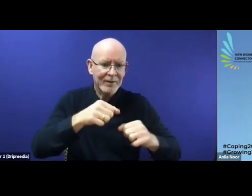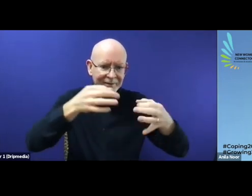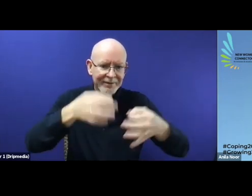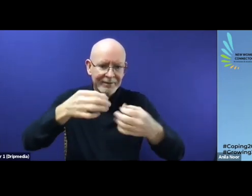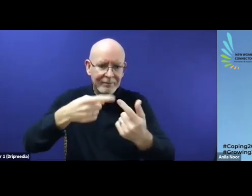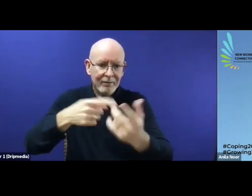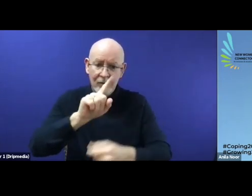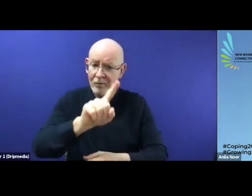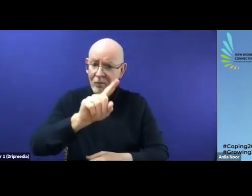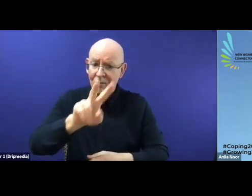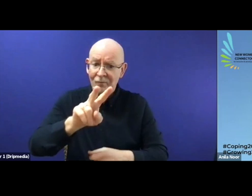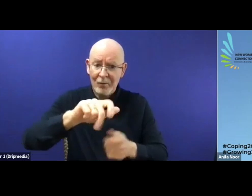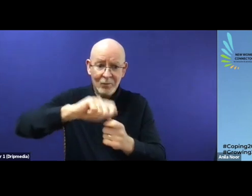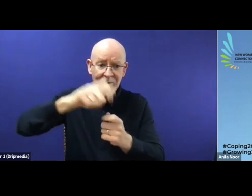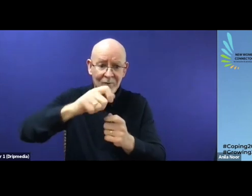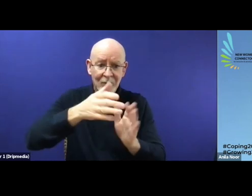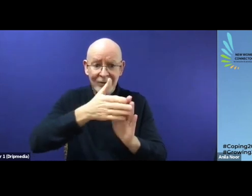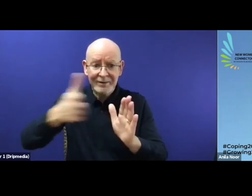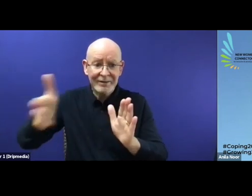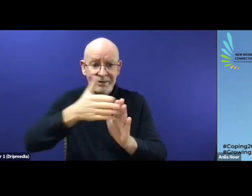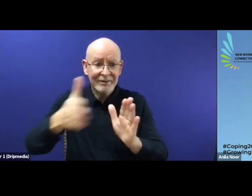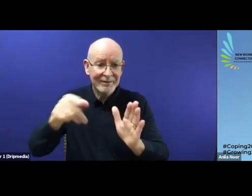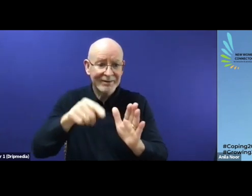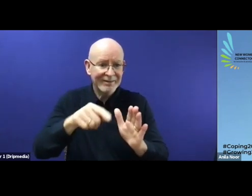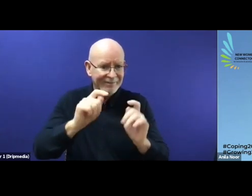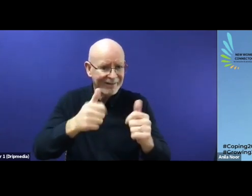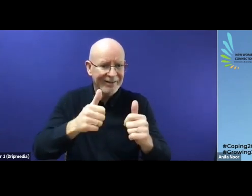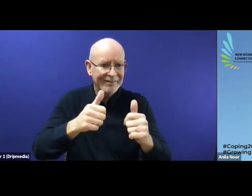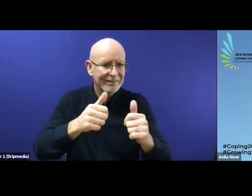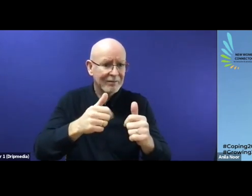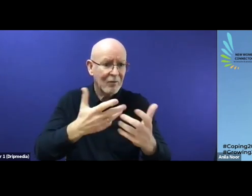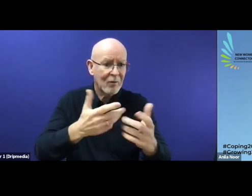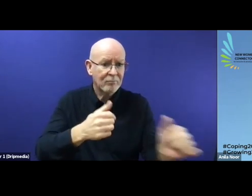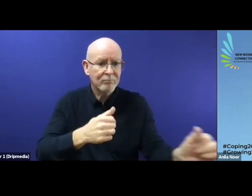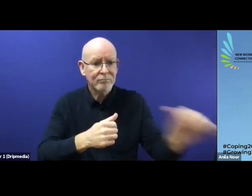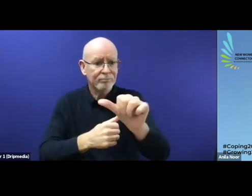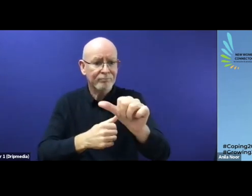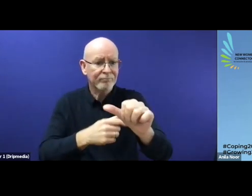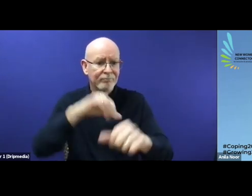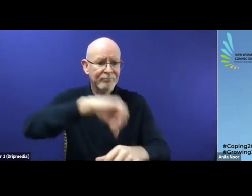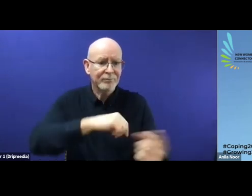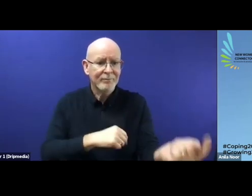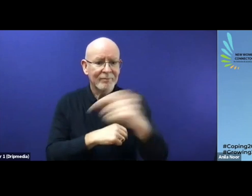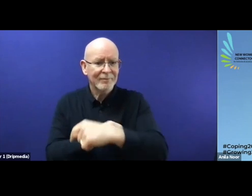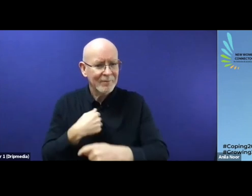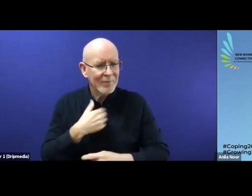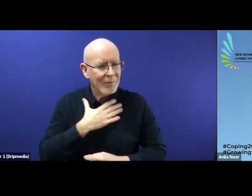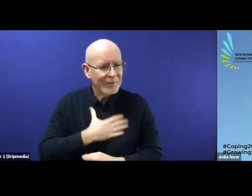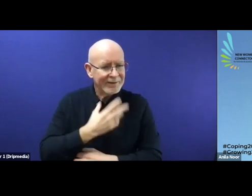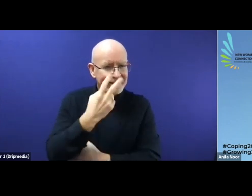in countries of a region for returns in safety and dignity, which is taking as a element in the new